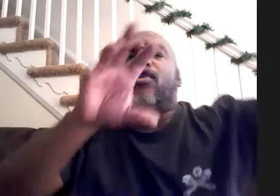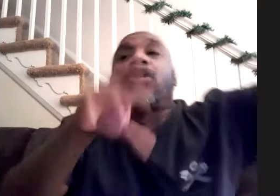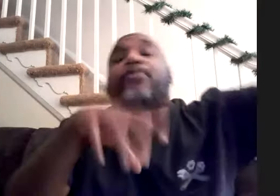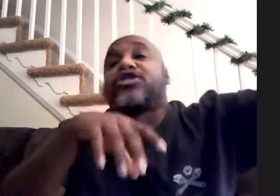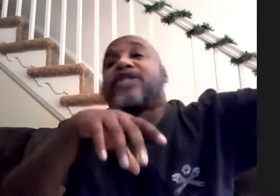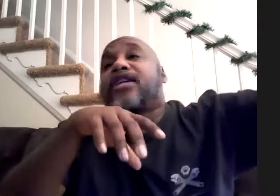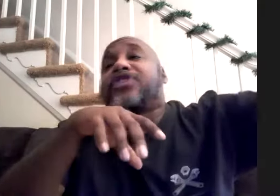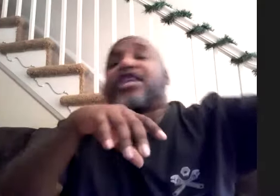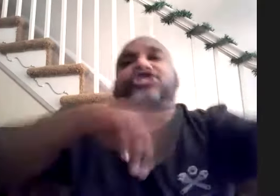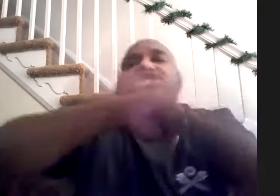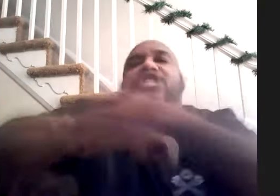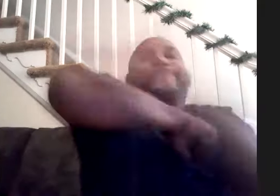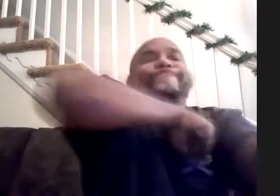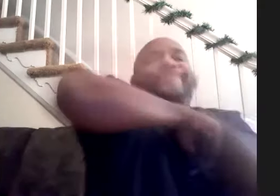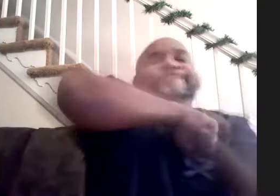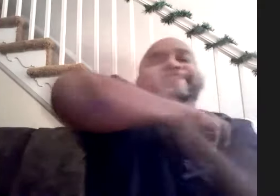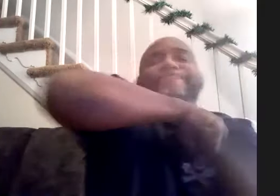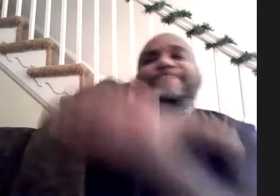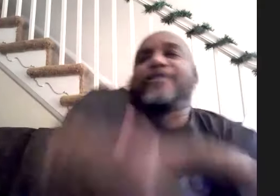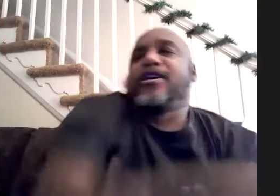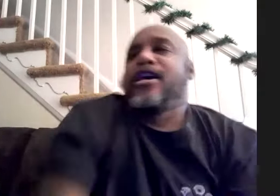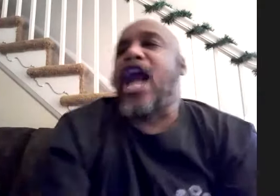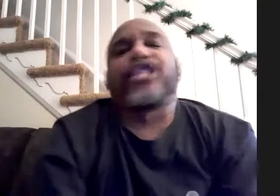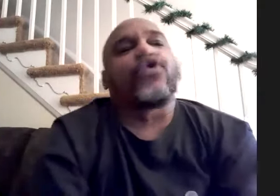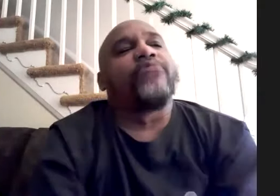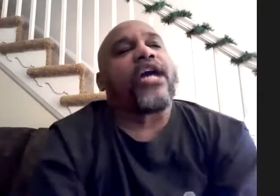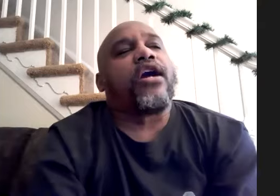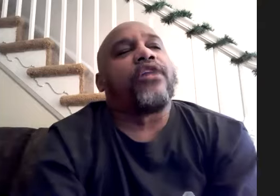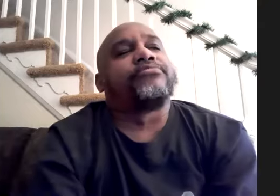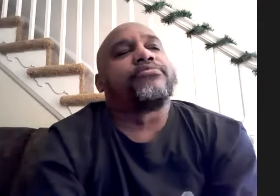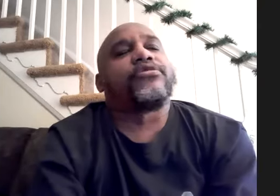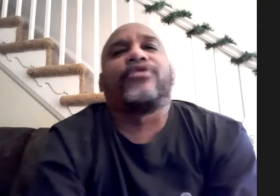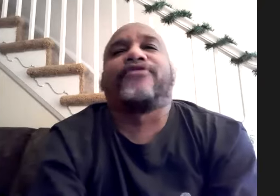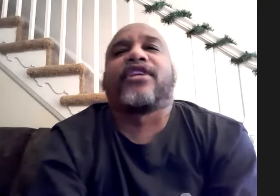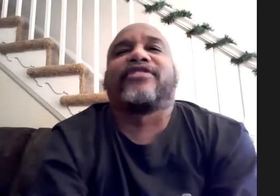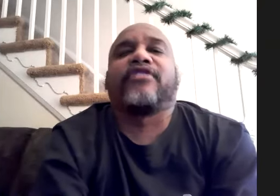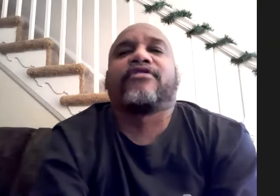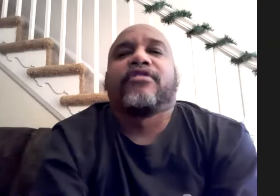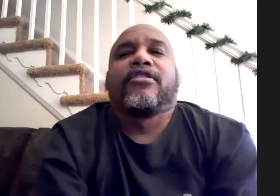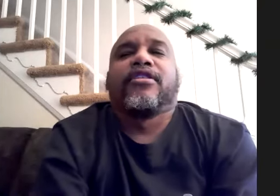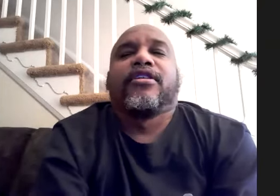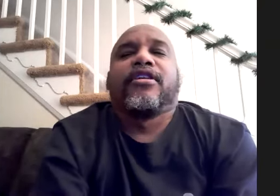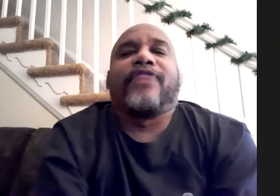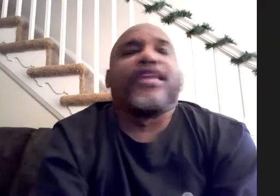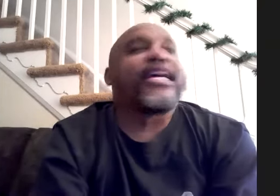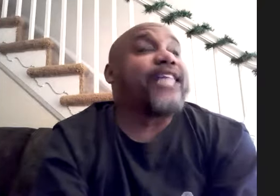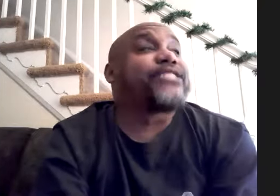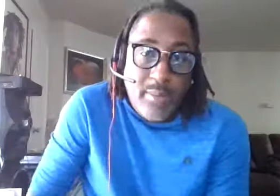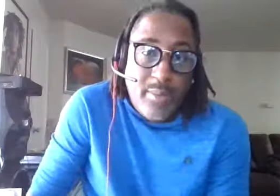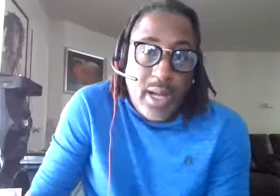code of personality thing was just like in high school i'm like um who the fuck is this and then a guy um